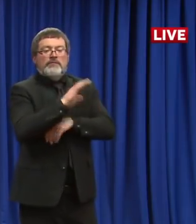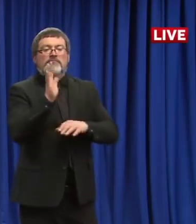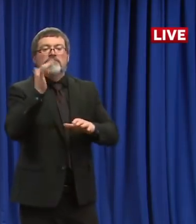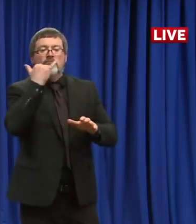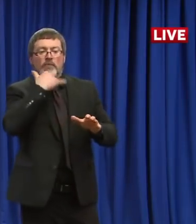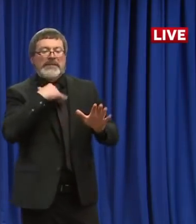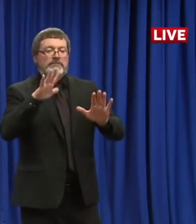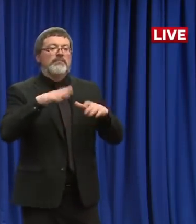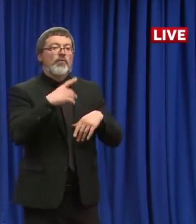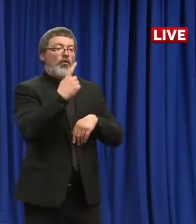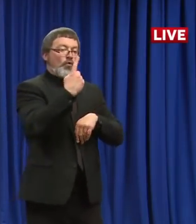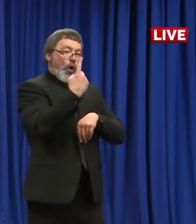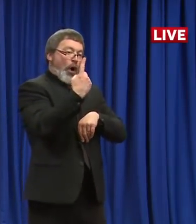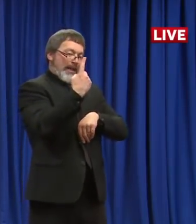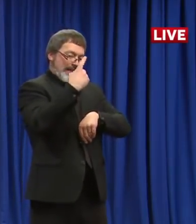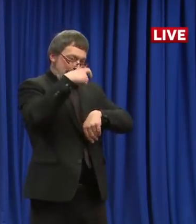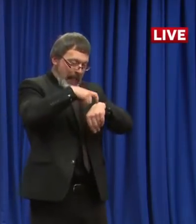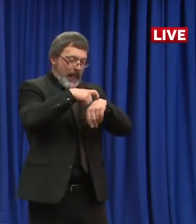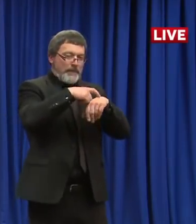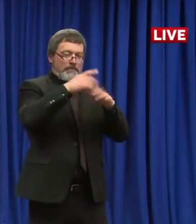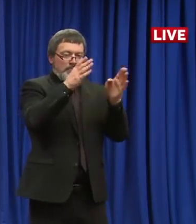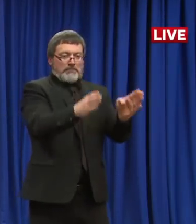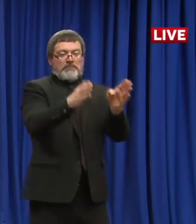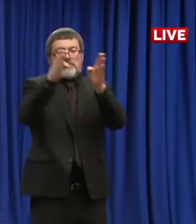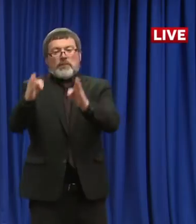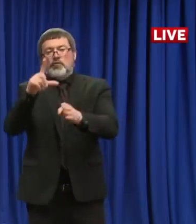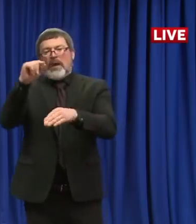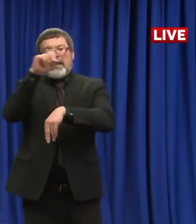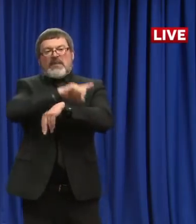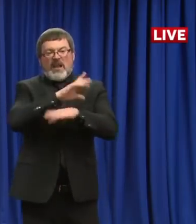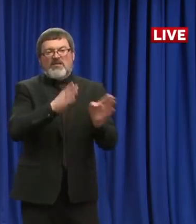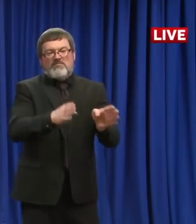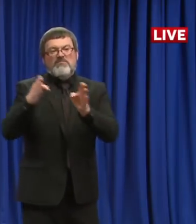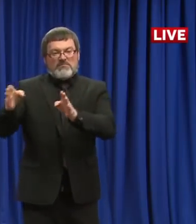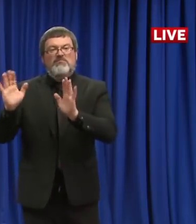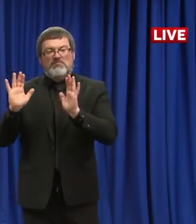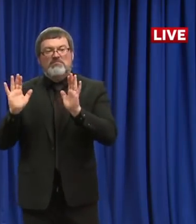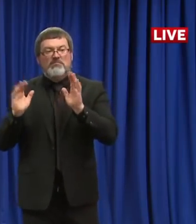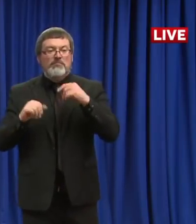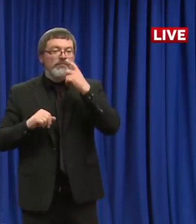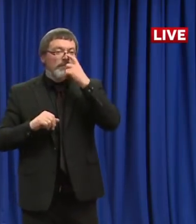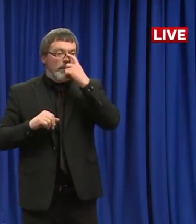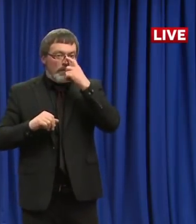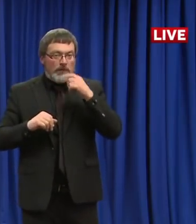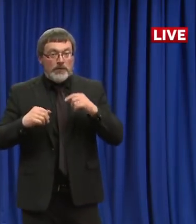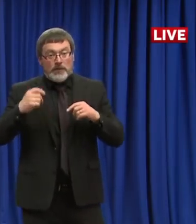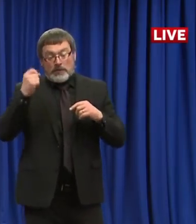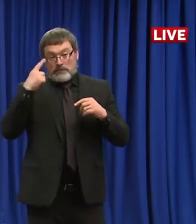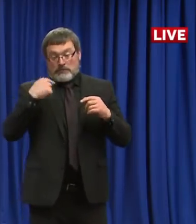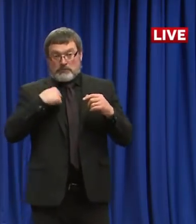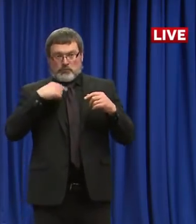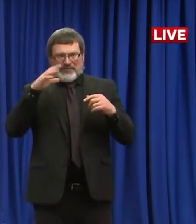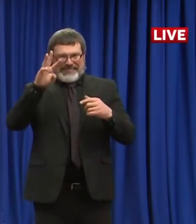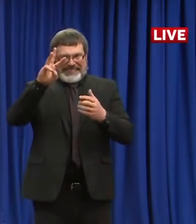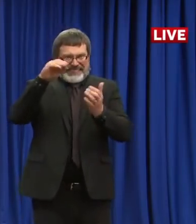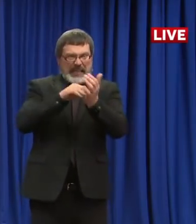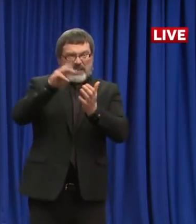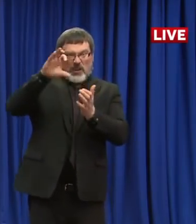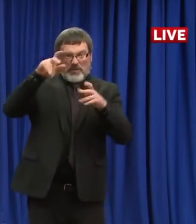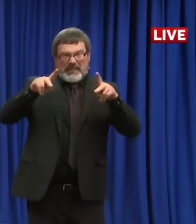let's see what happens. If we test 6,600 asymptomatic people and they're all negative, then